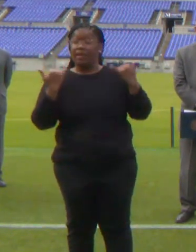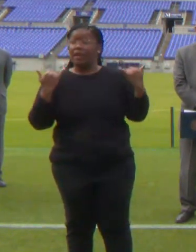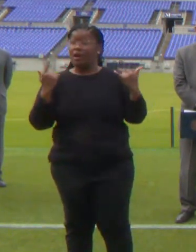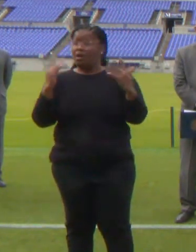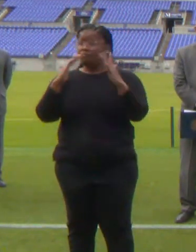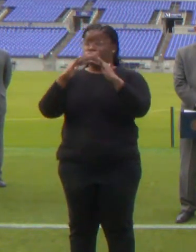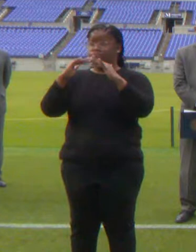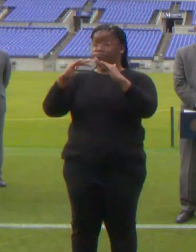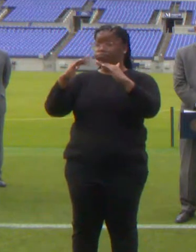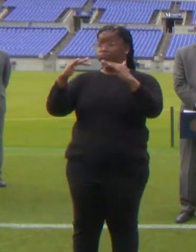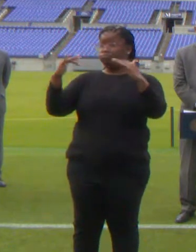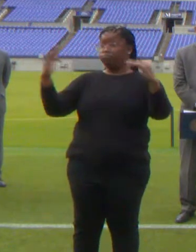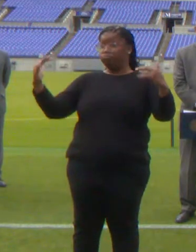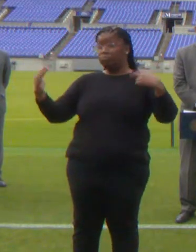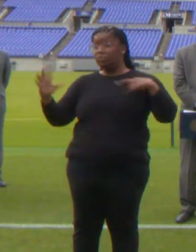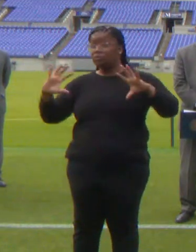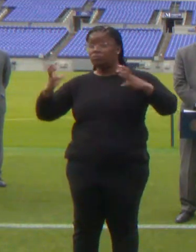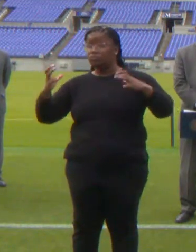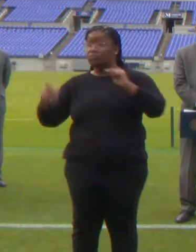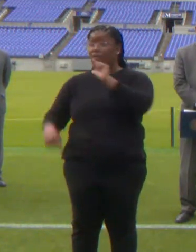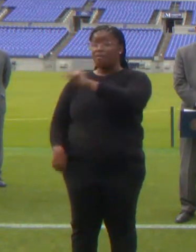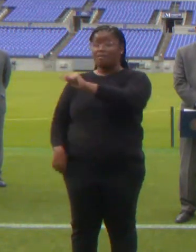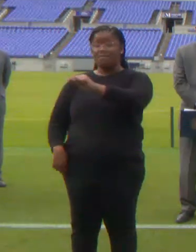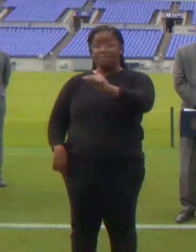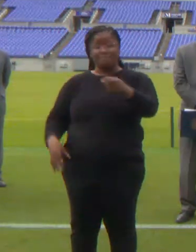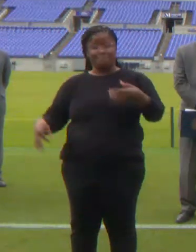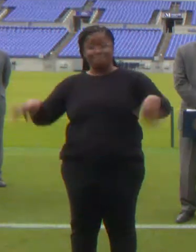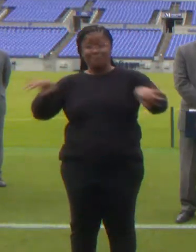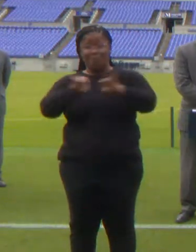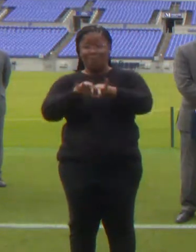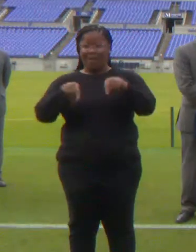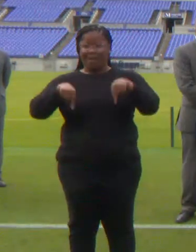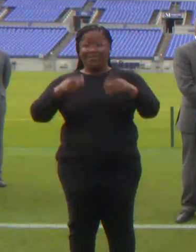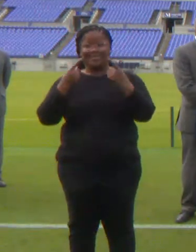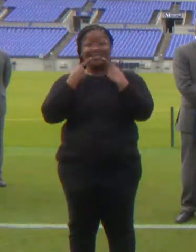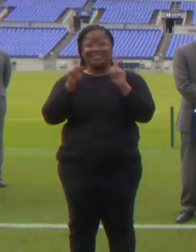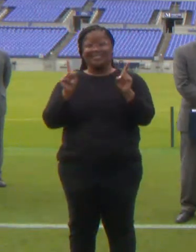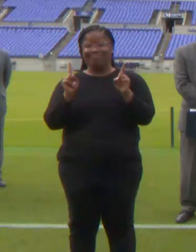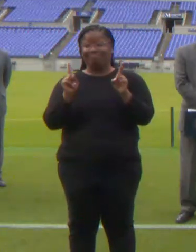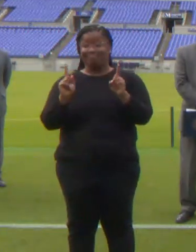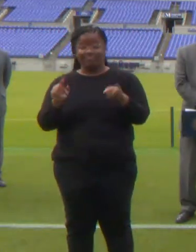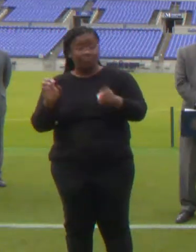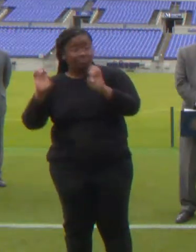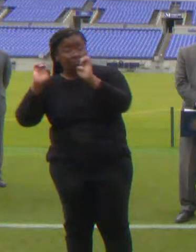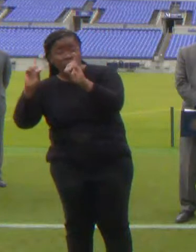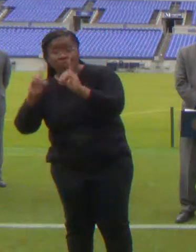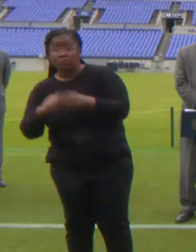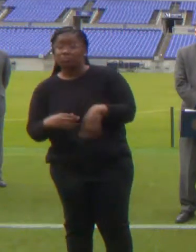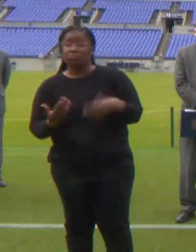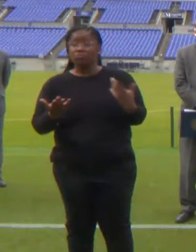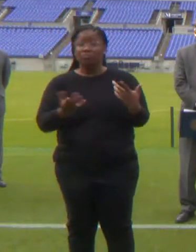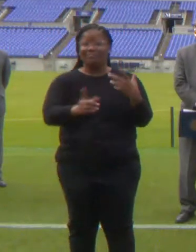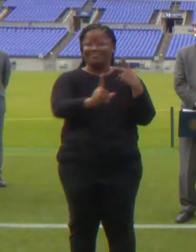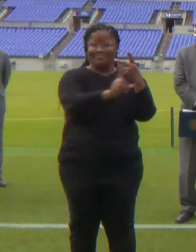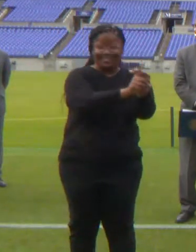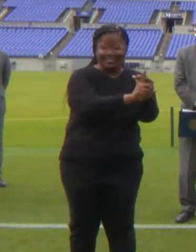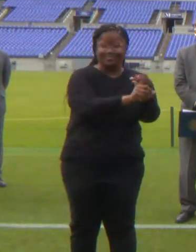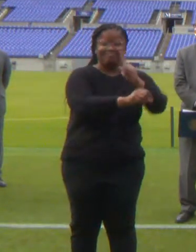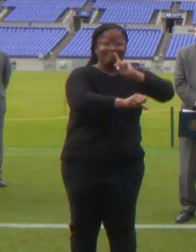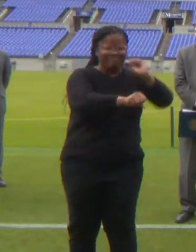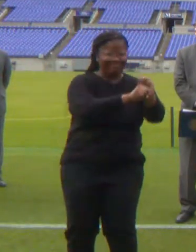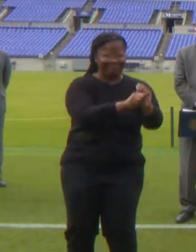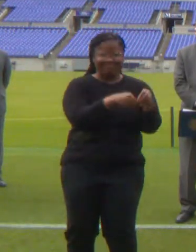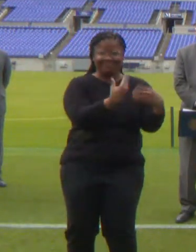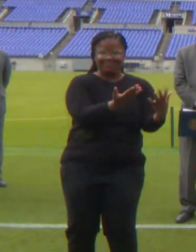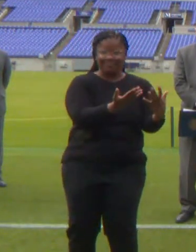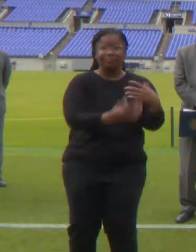are integral to our success, from education to shots in arms. Looking over the past year, we faced a global